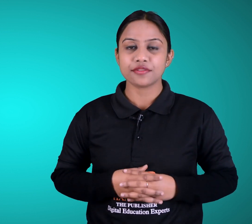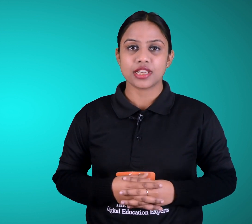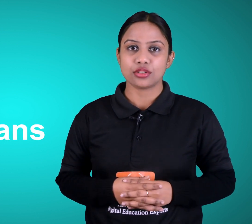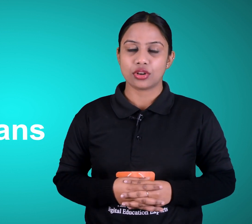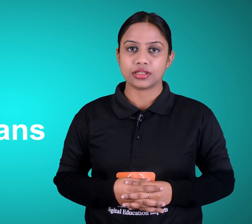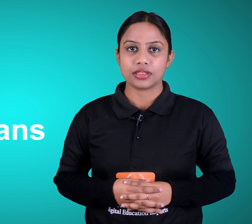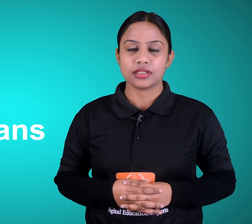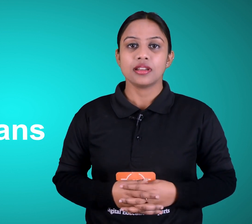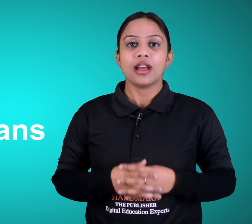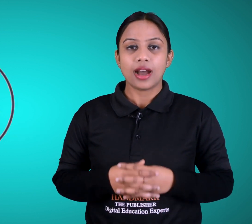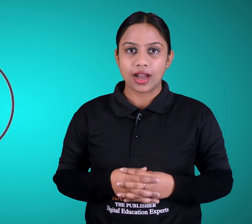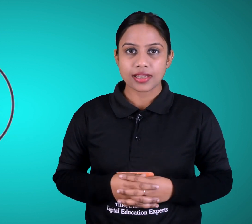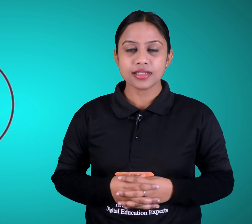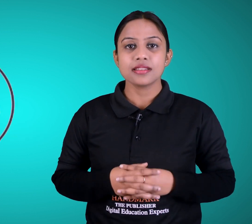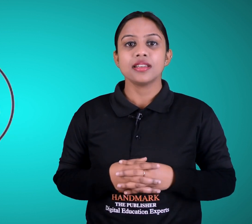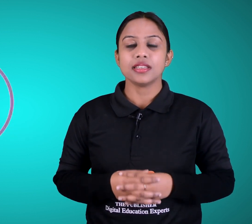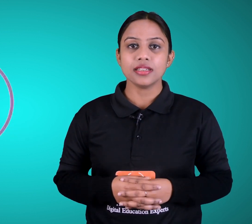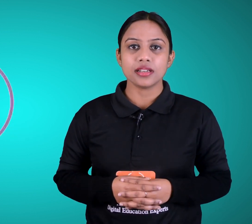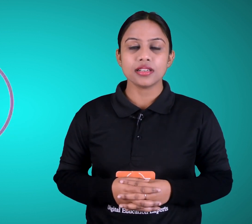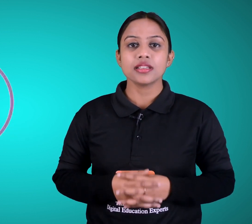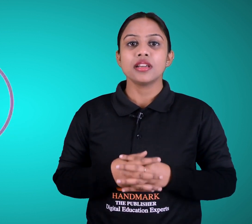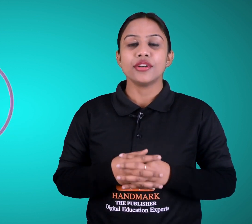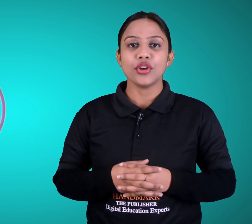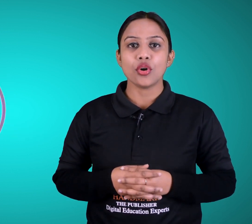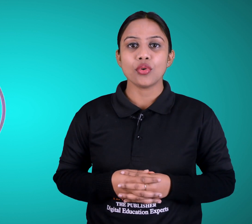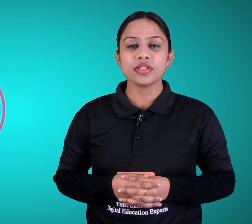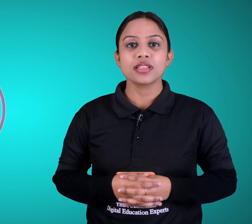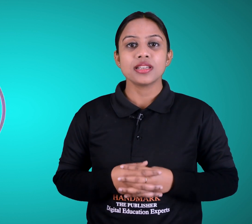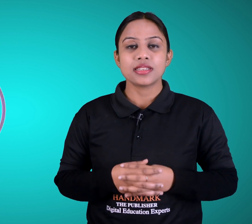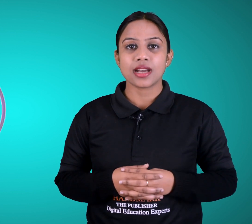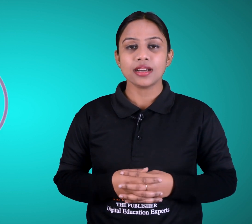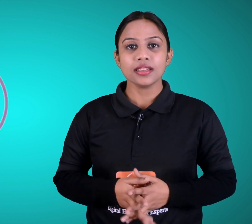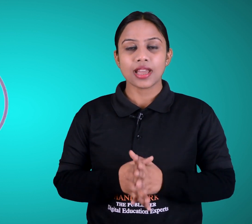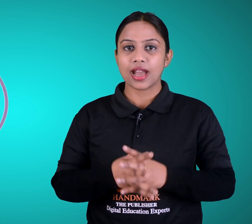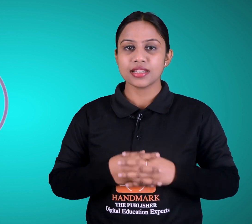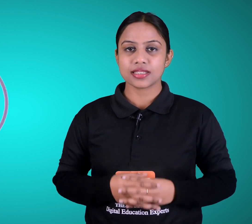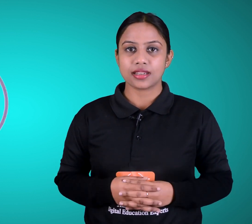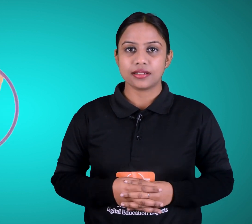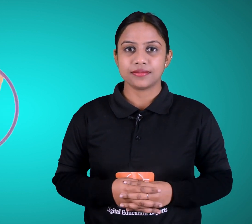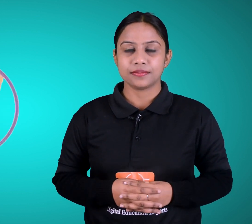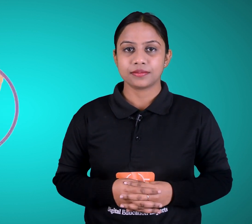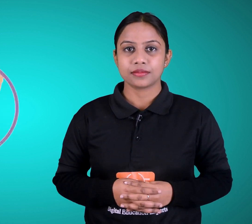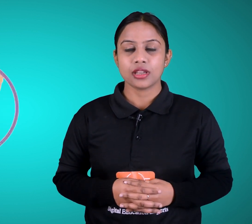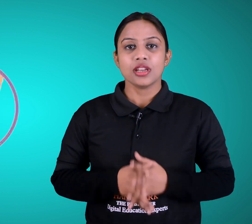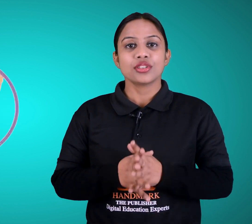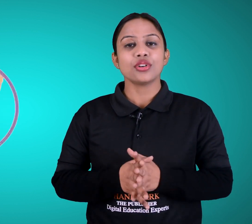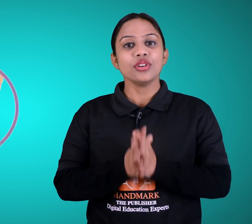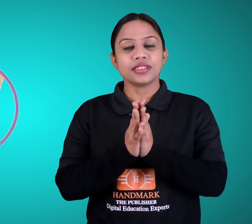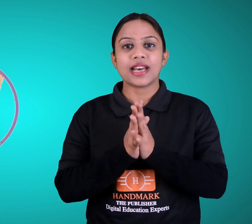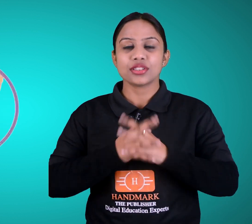sense organs. Eyes, ears, nose, tongue and skin. So that's